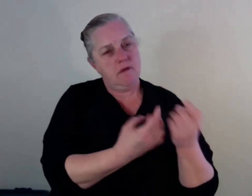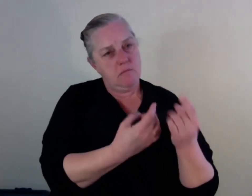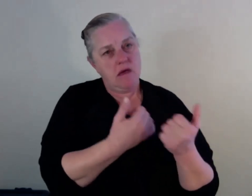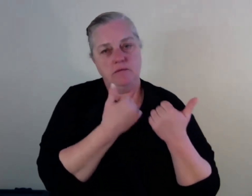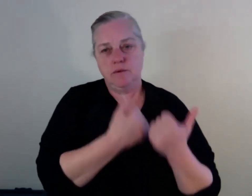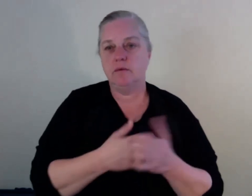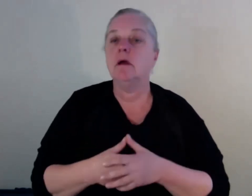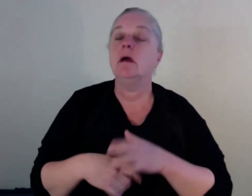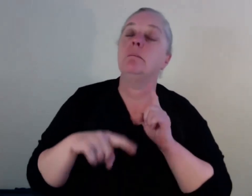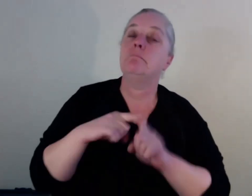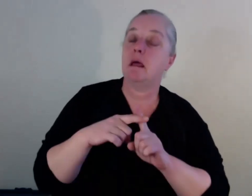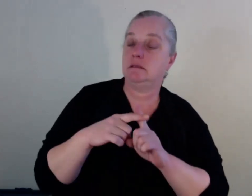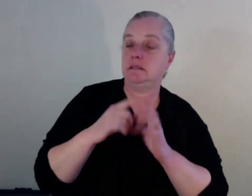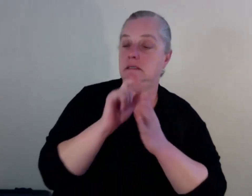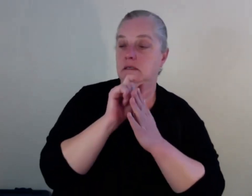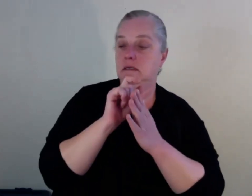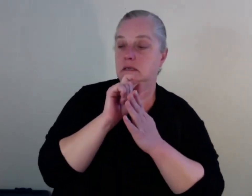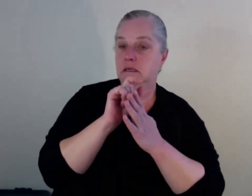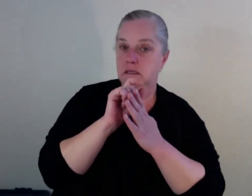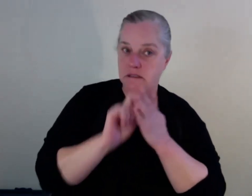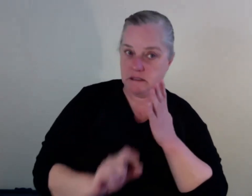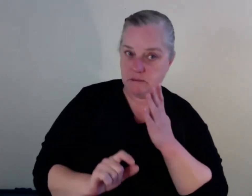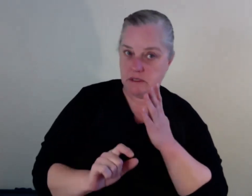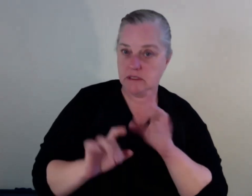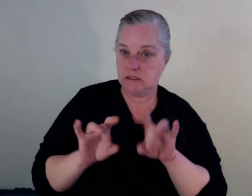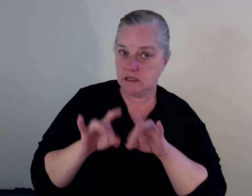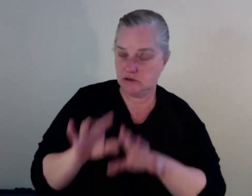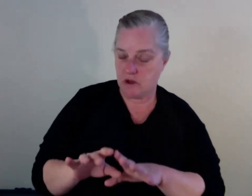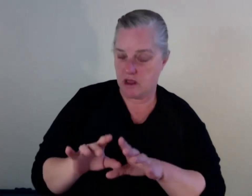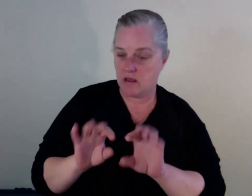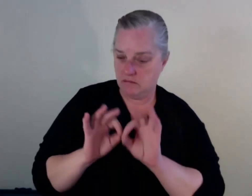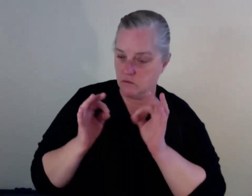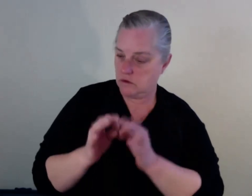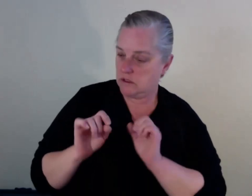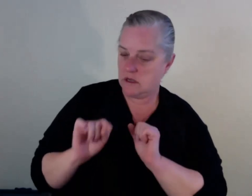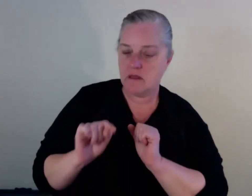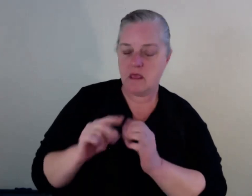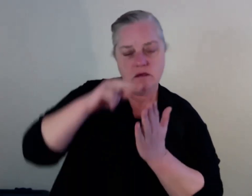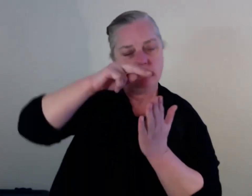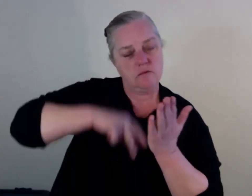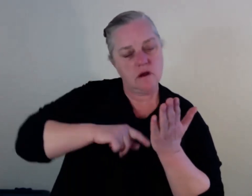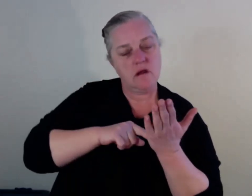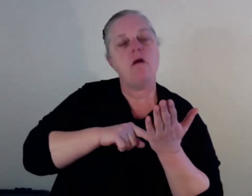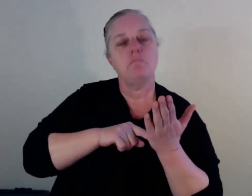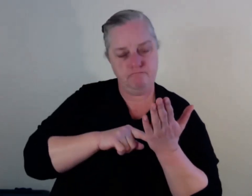on, um, improving access for people with disabilities to alcohol and other drug support. Um, so thank you everyone so much for coming today.